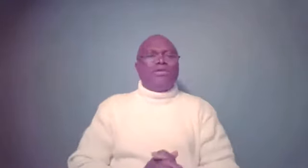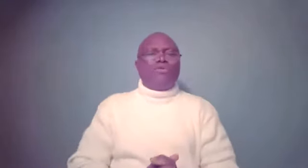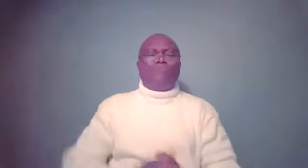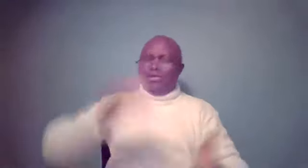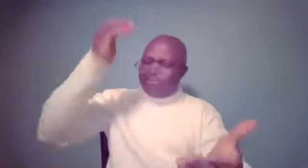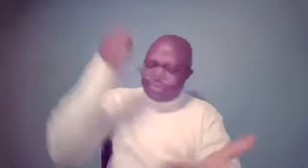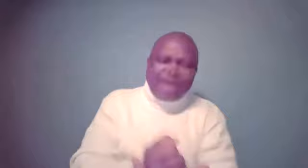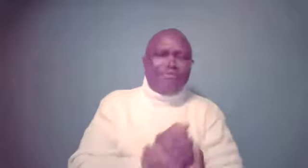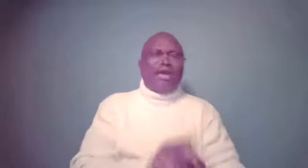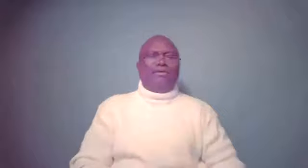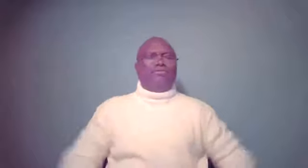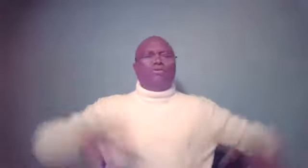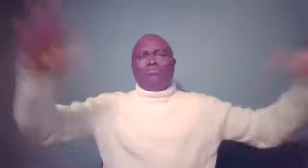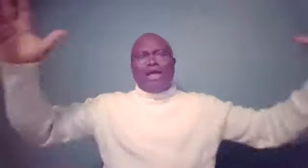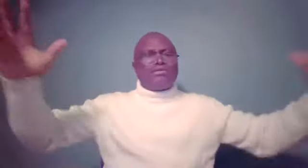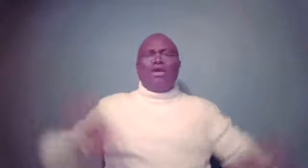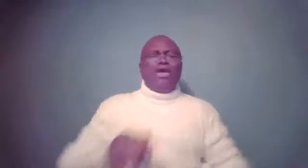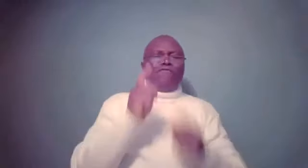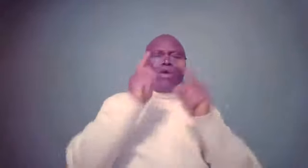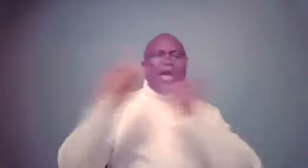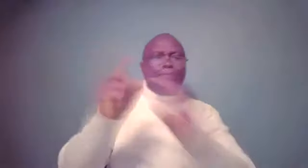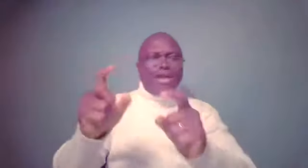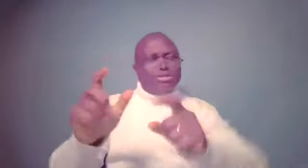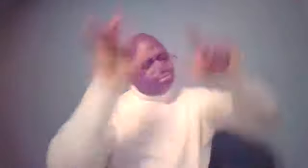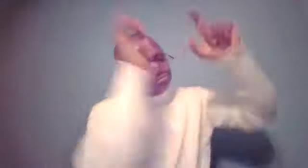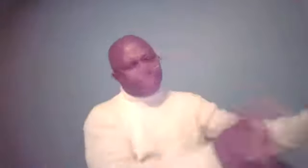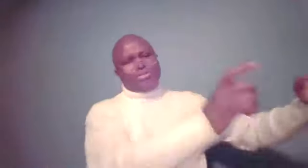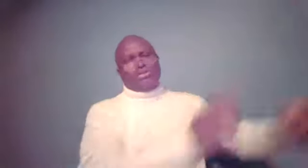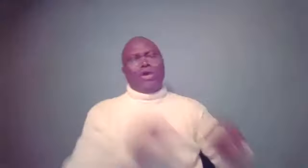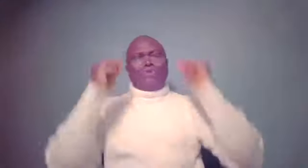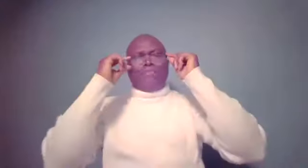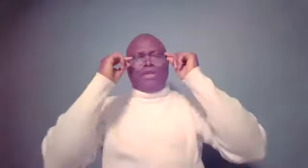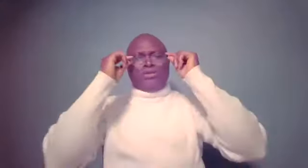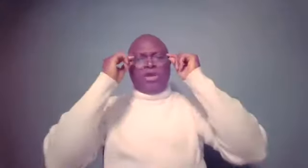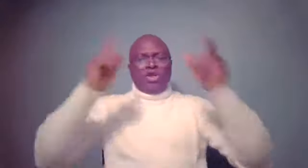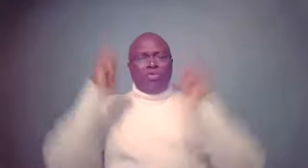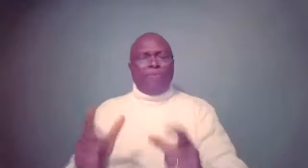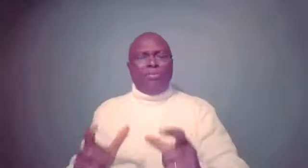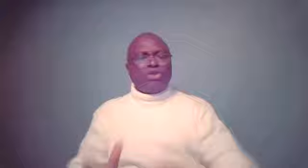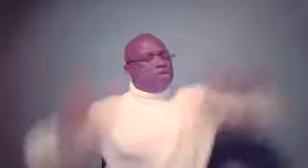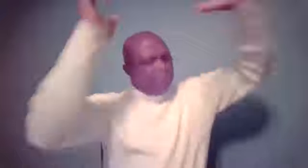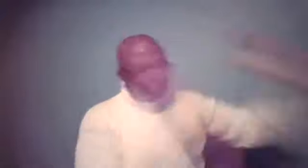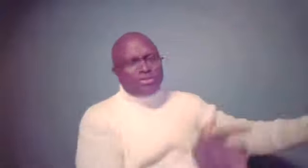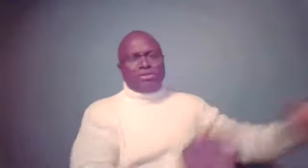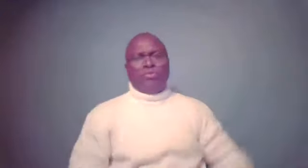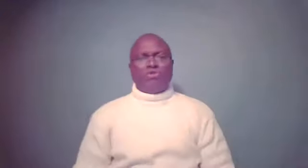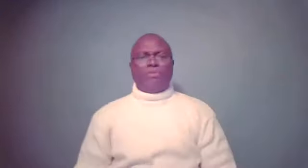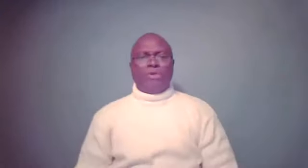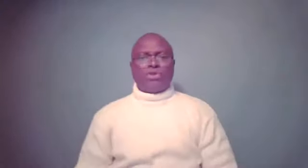sleep with me. Day after day, you know, that's the, if you want happiness, this is the way to happiness. You want promotion. This is the way to promotion.